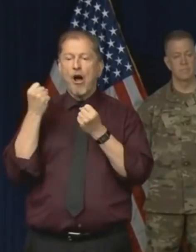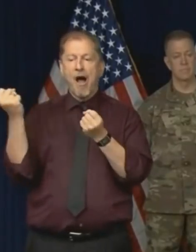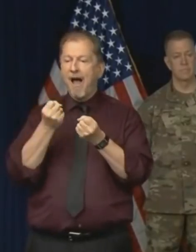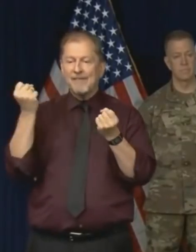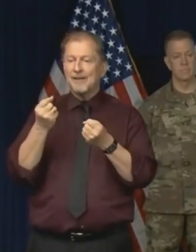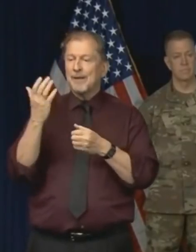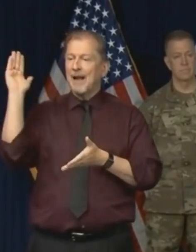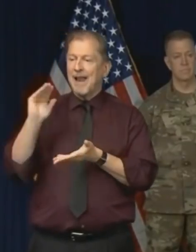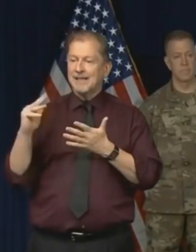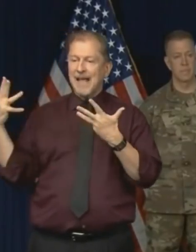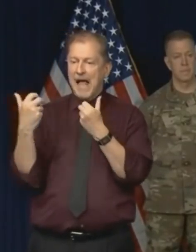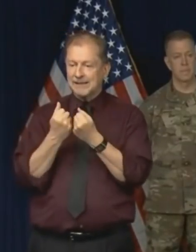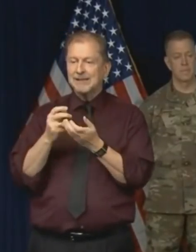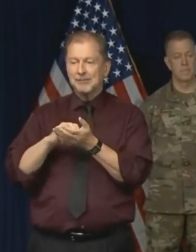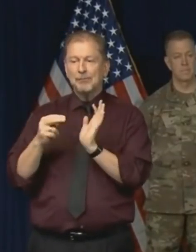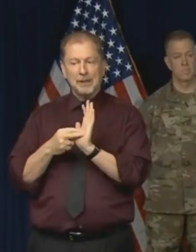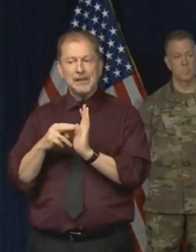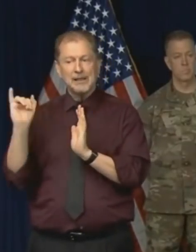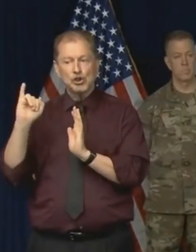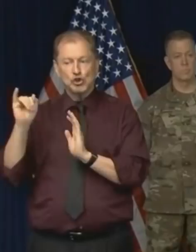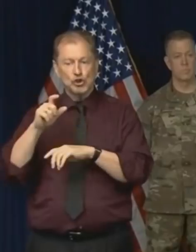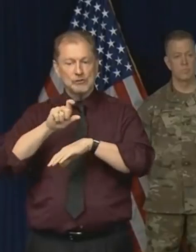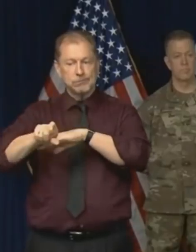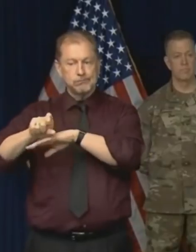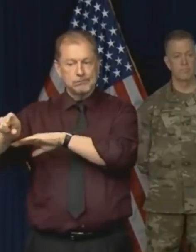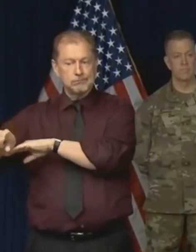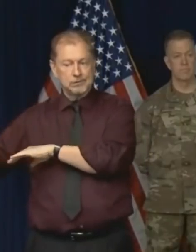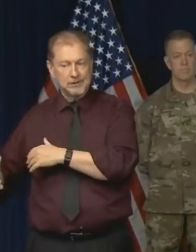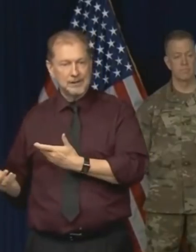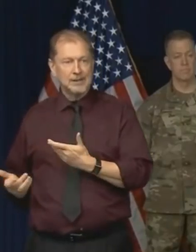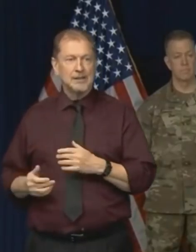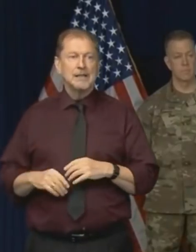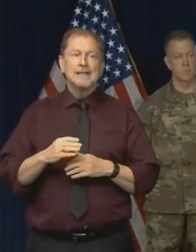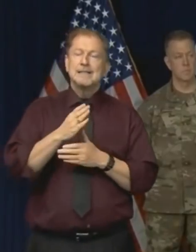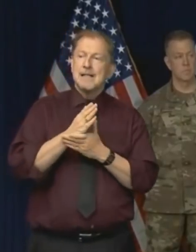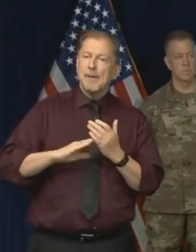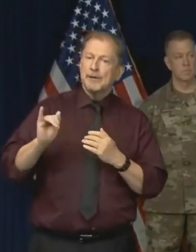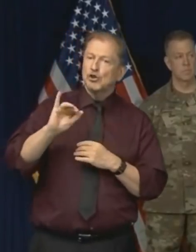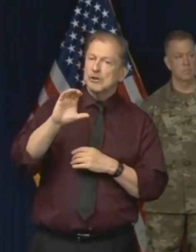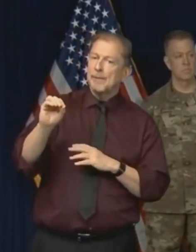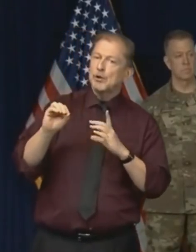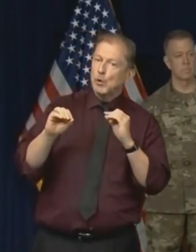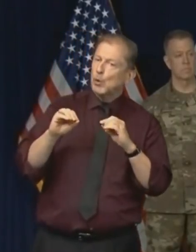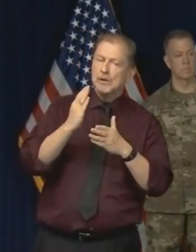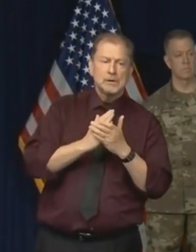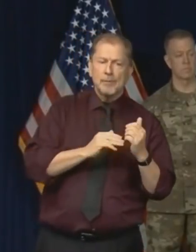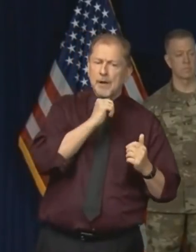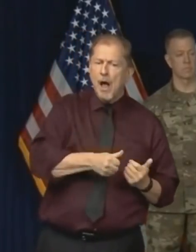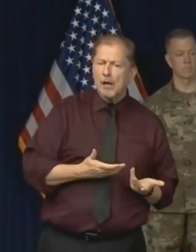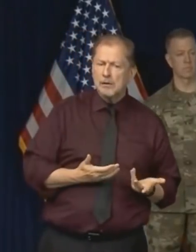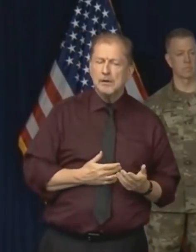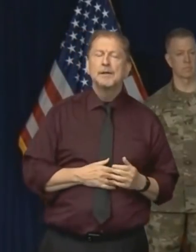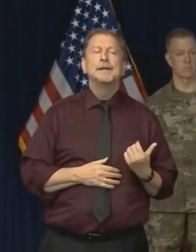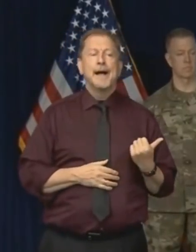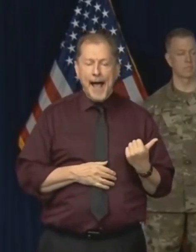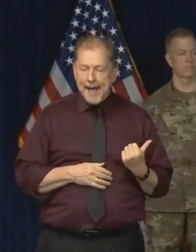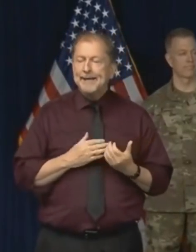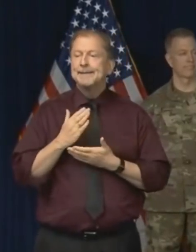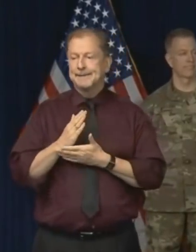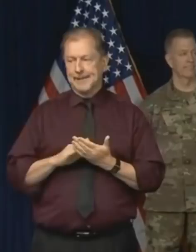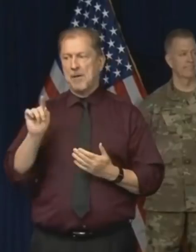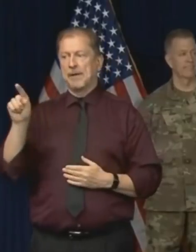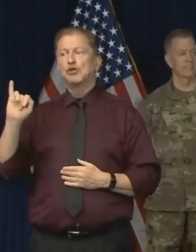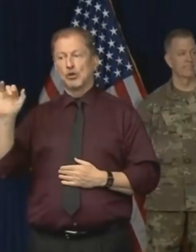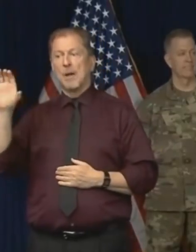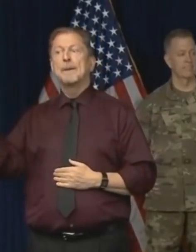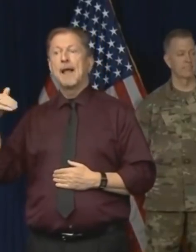claims for auto insurance. Now are you talking to all of them because not everyone's doing that? You're right, not everyone is doing that.